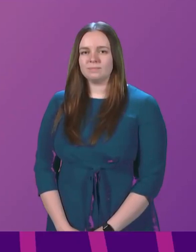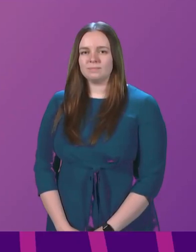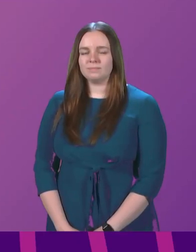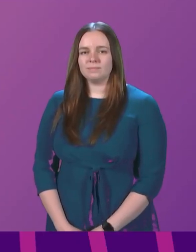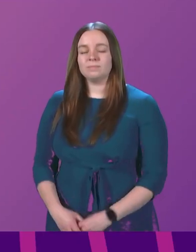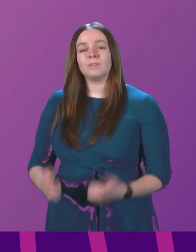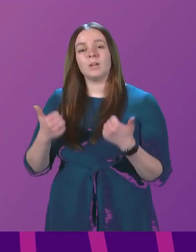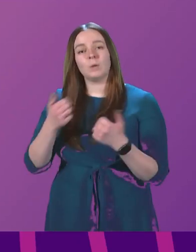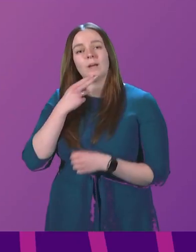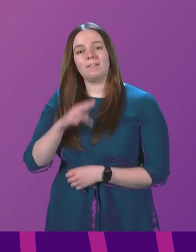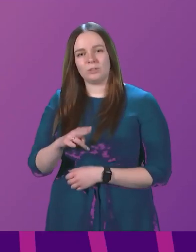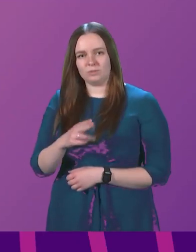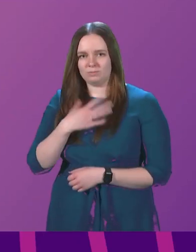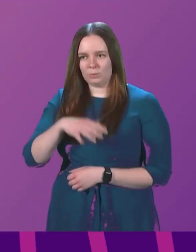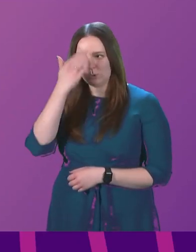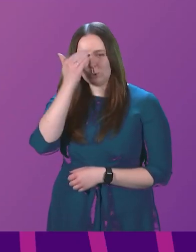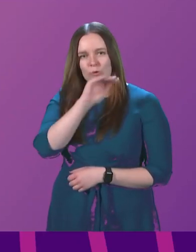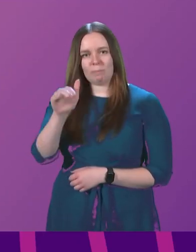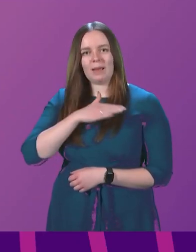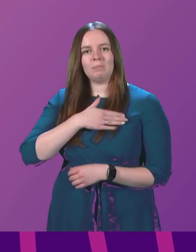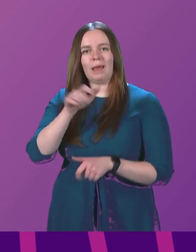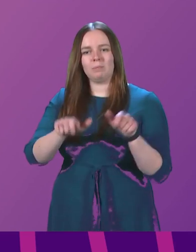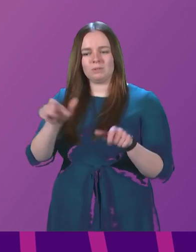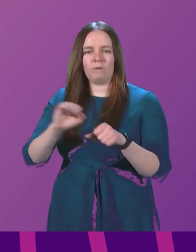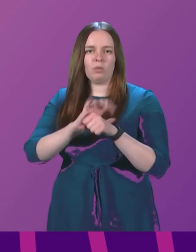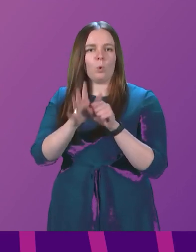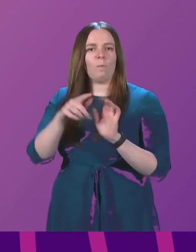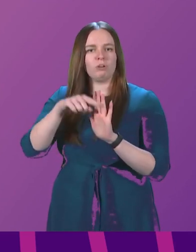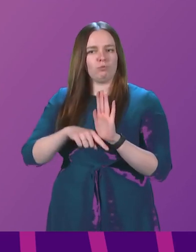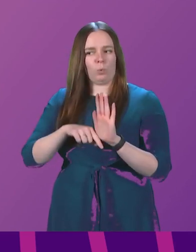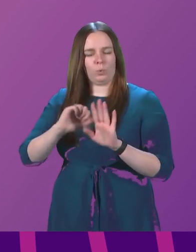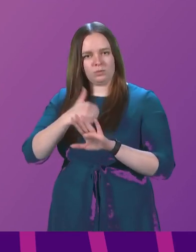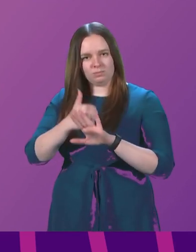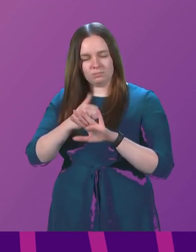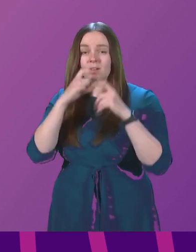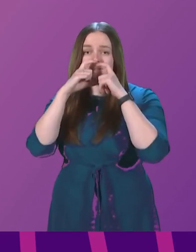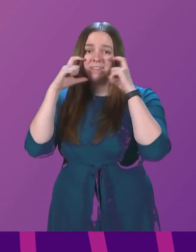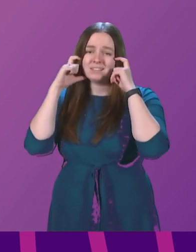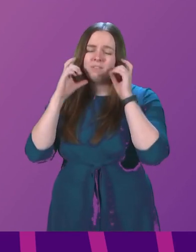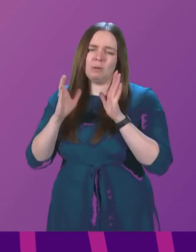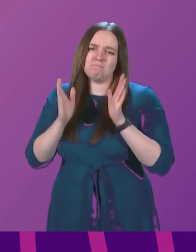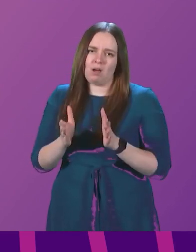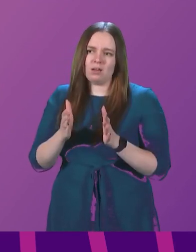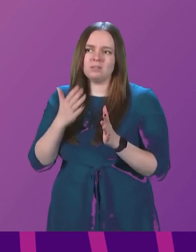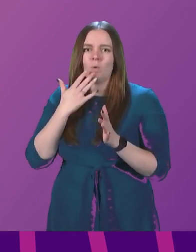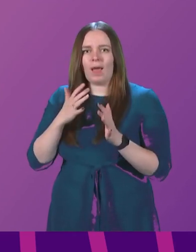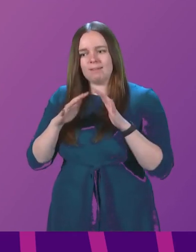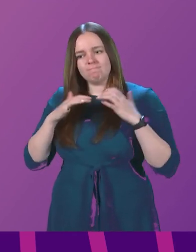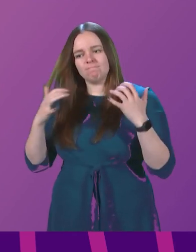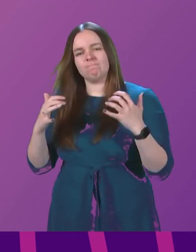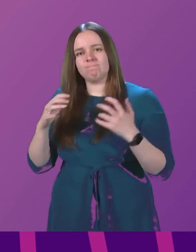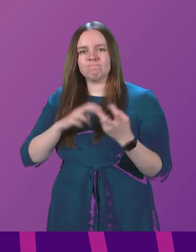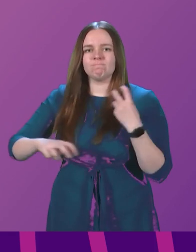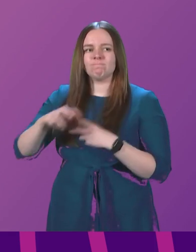Good afternoon. Can I remind members of the COVID-related measures that are in place and that face coverings should be worn when moving around the Chamber